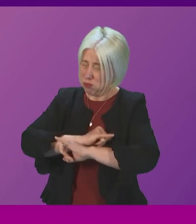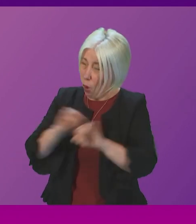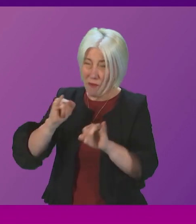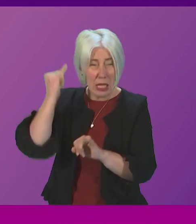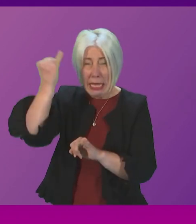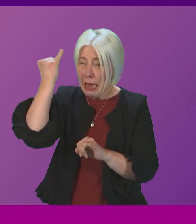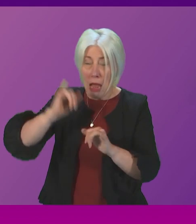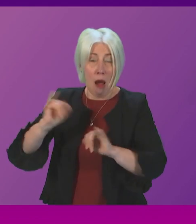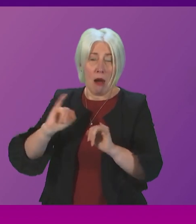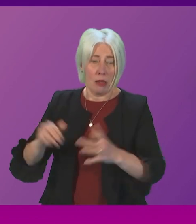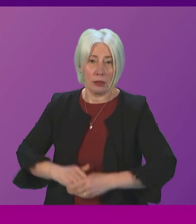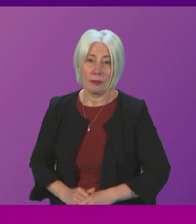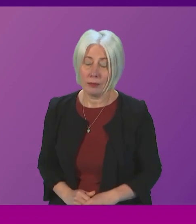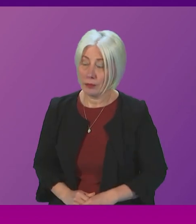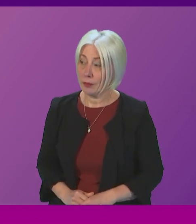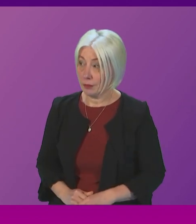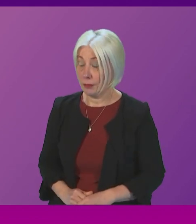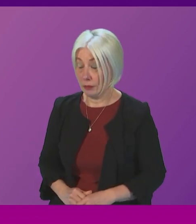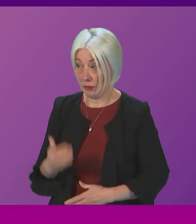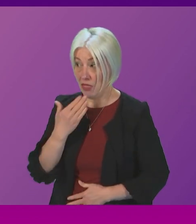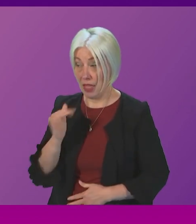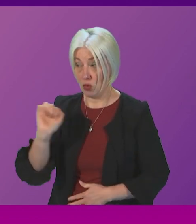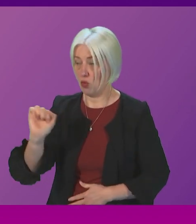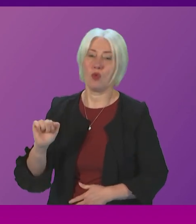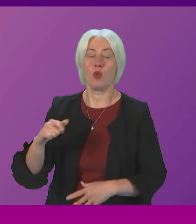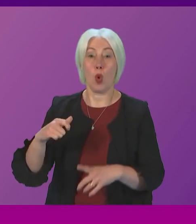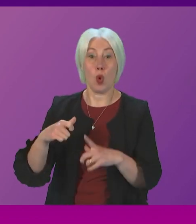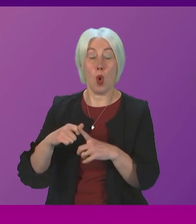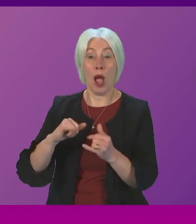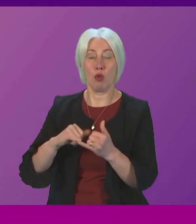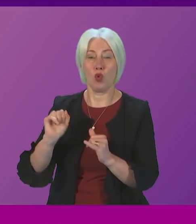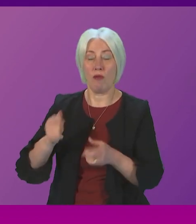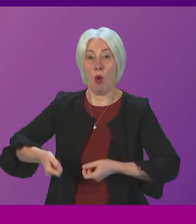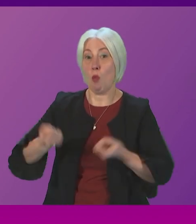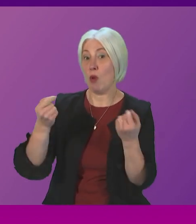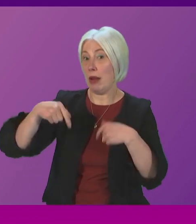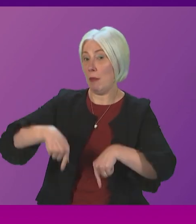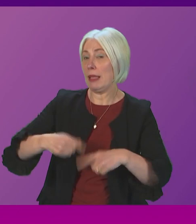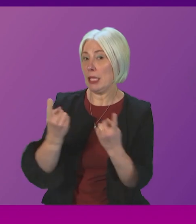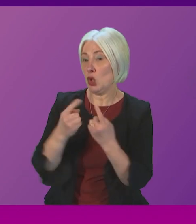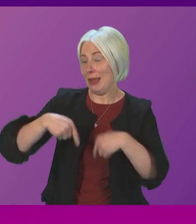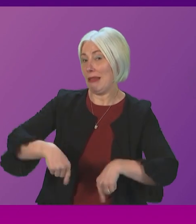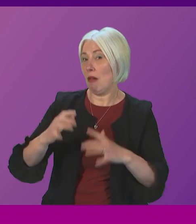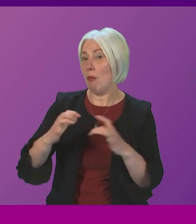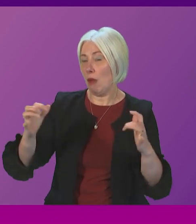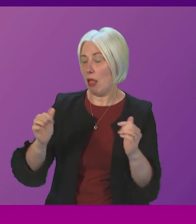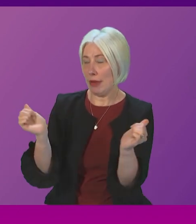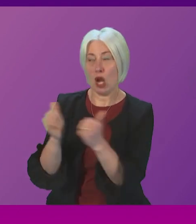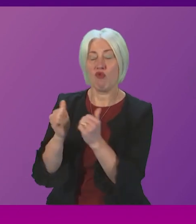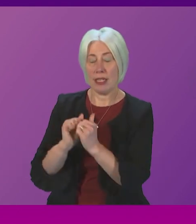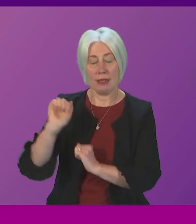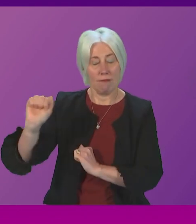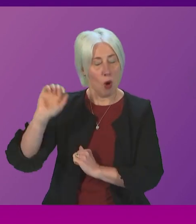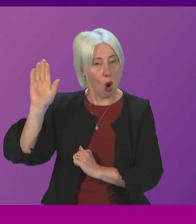First Minister I thank Kokab Stewart for raising this important issue in our parliament I agree with all that the member